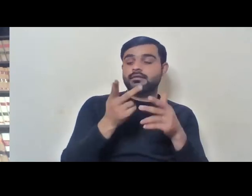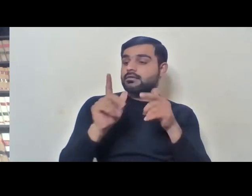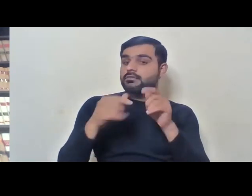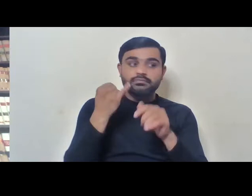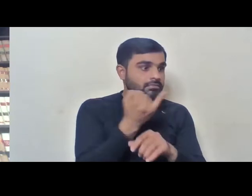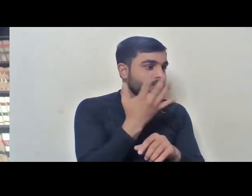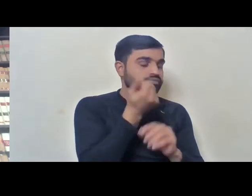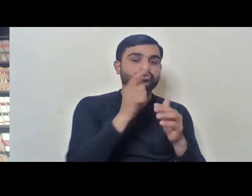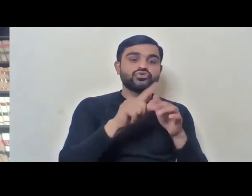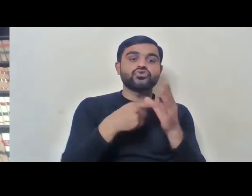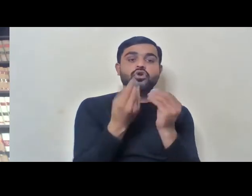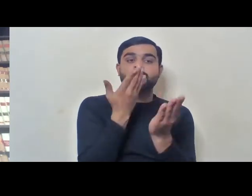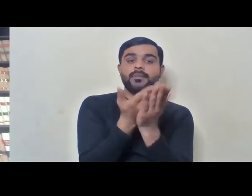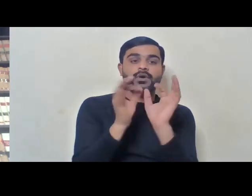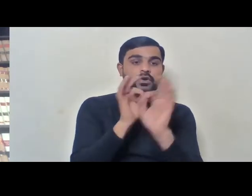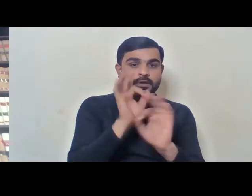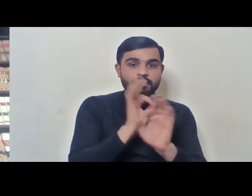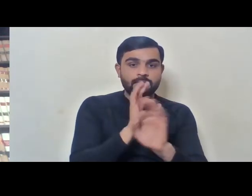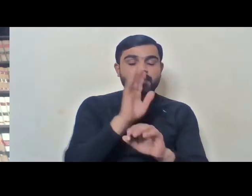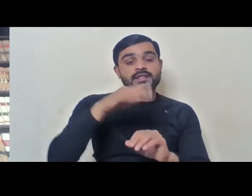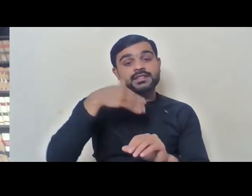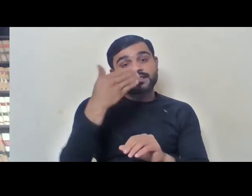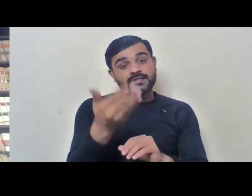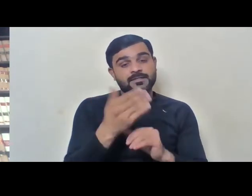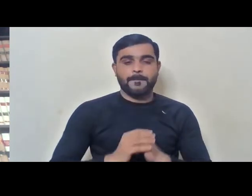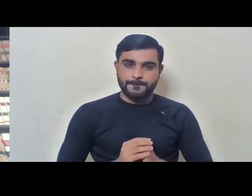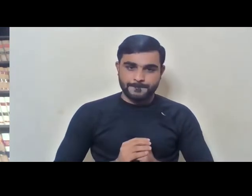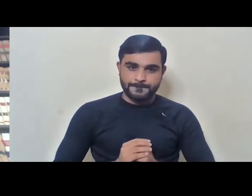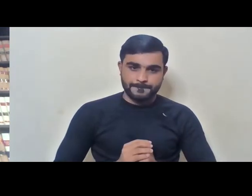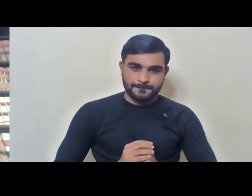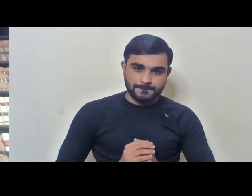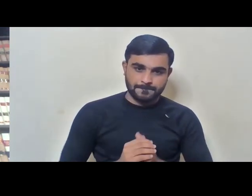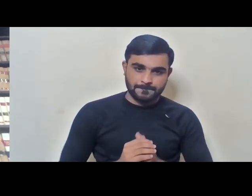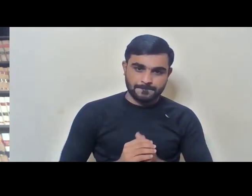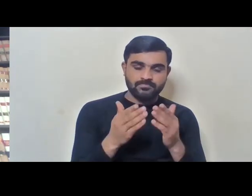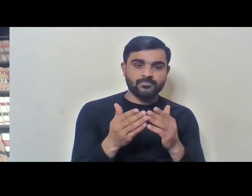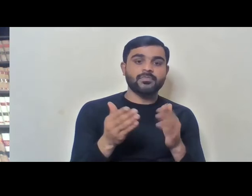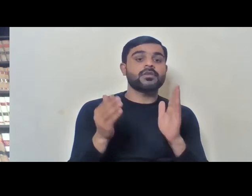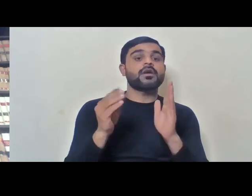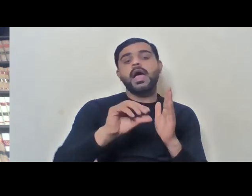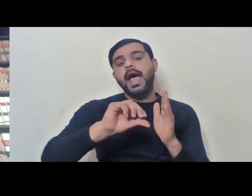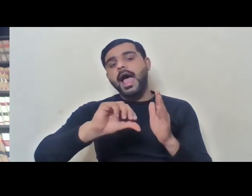somebody, then you can fill it up with a